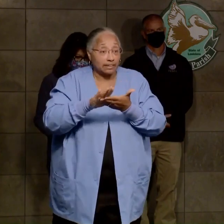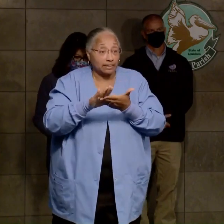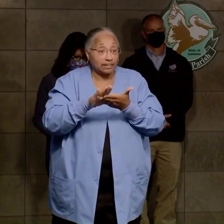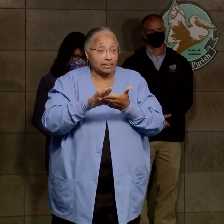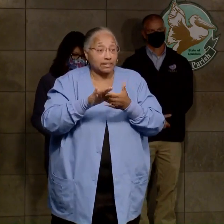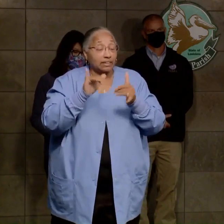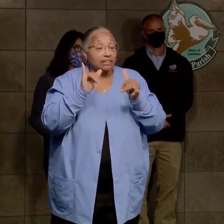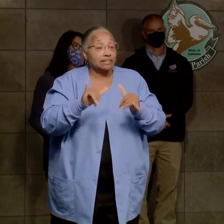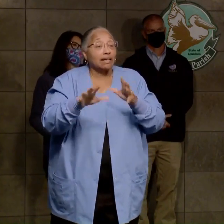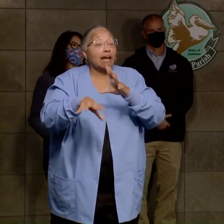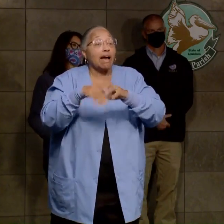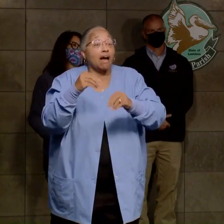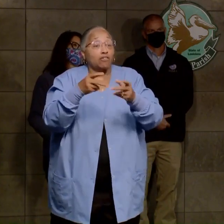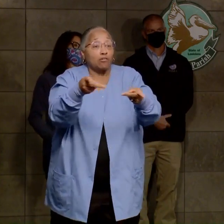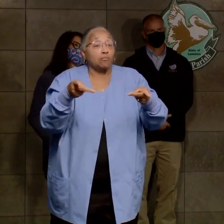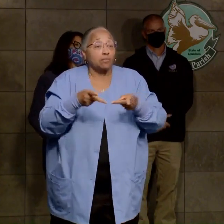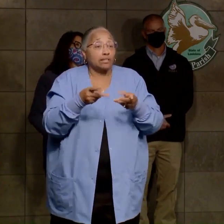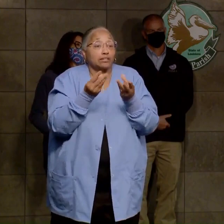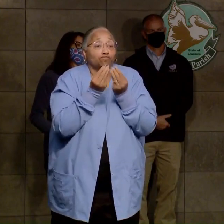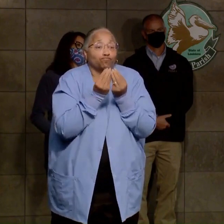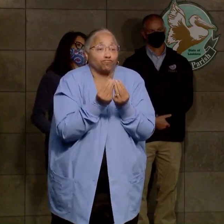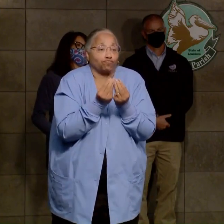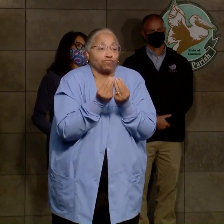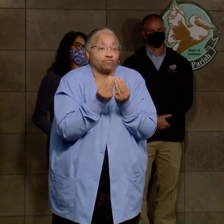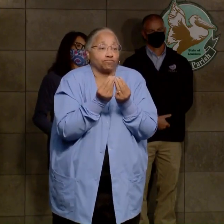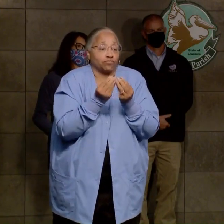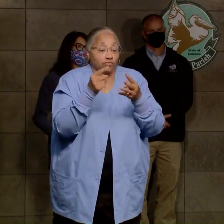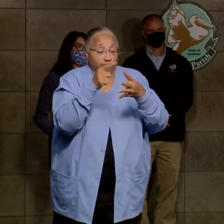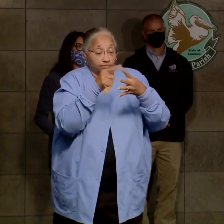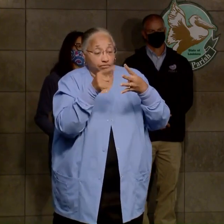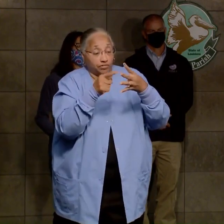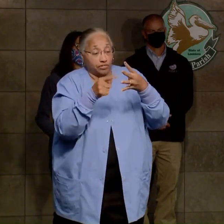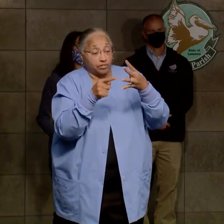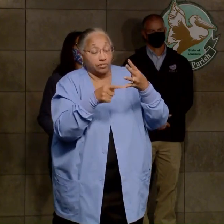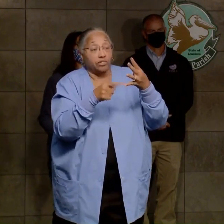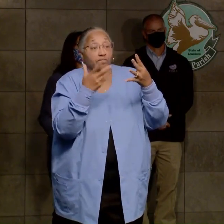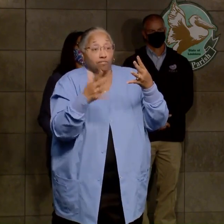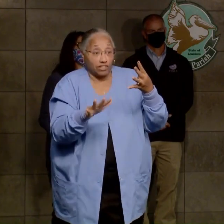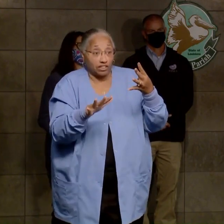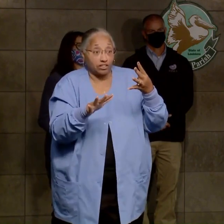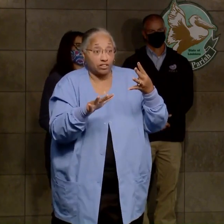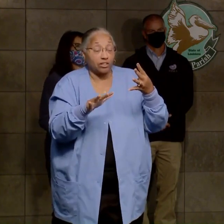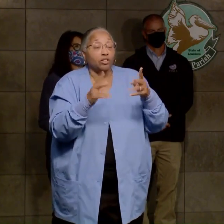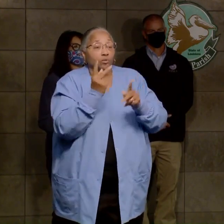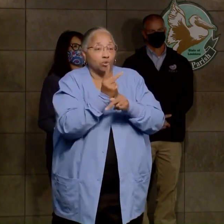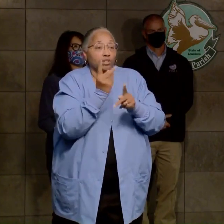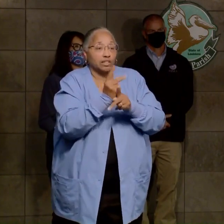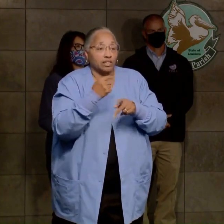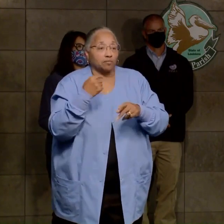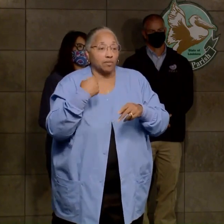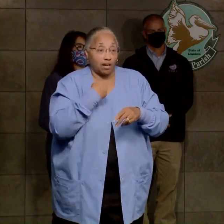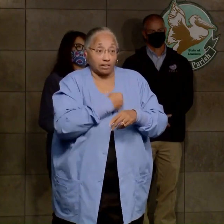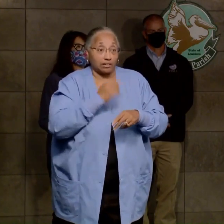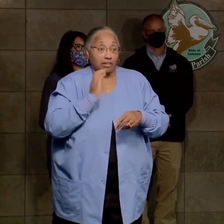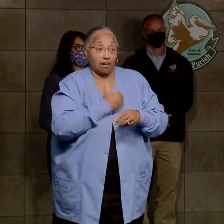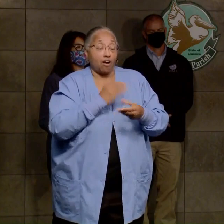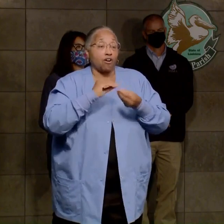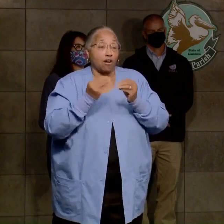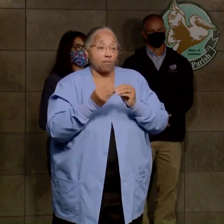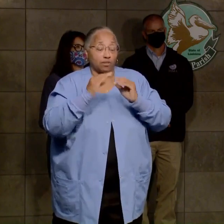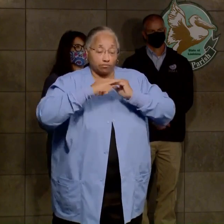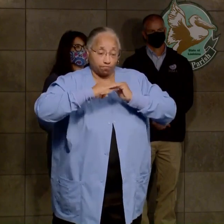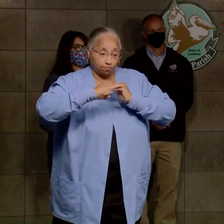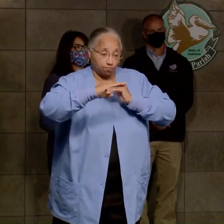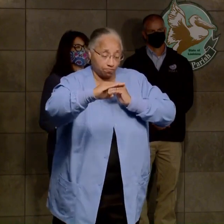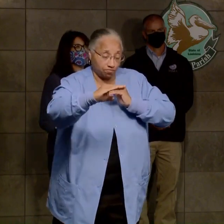crowded places. If you do those four things, you continue to flatten the curve, and it gets us, all of us, not just Louisiana's, but